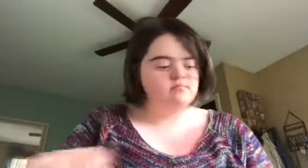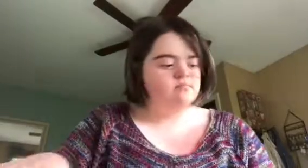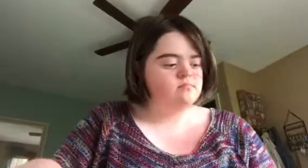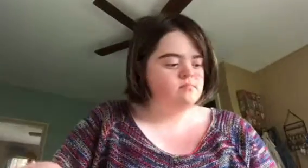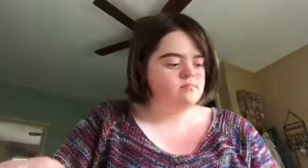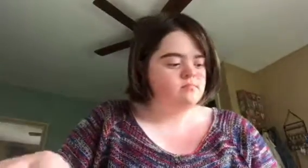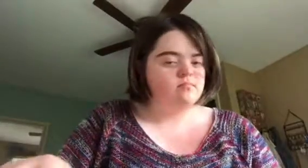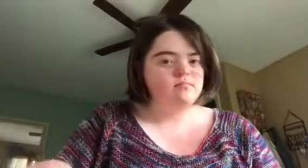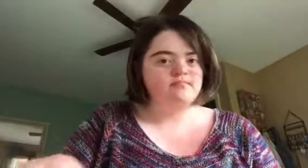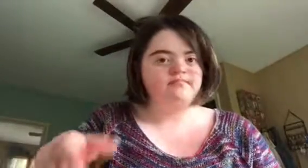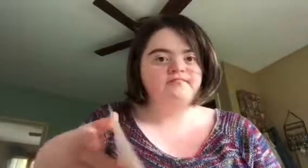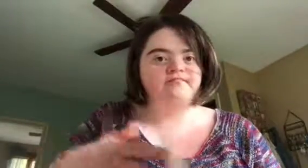this.